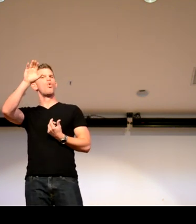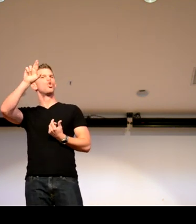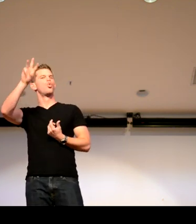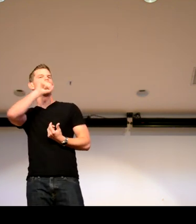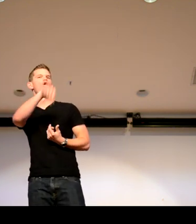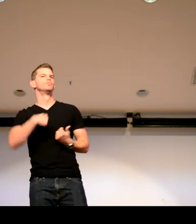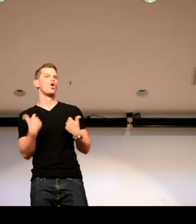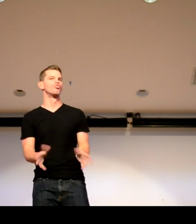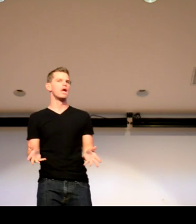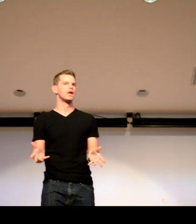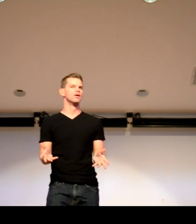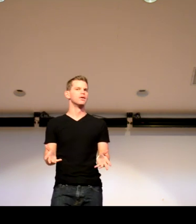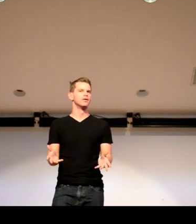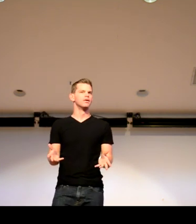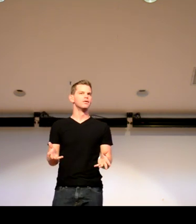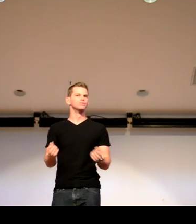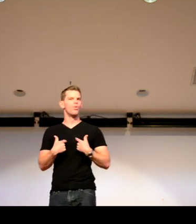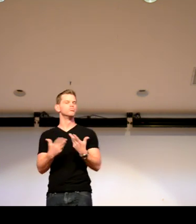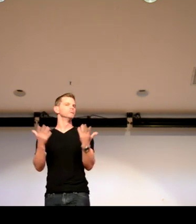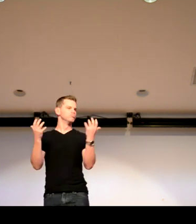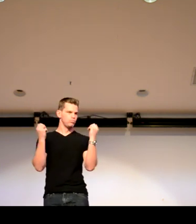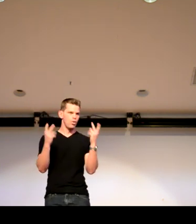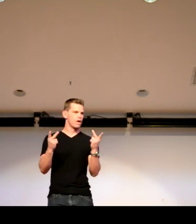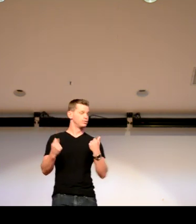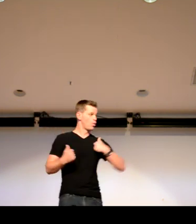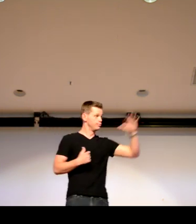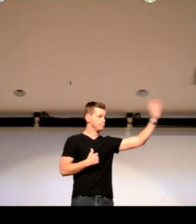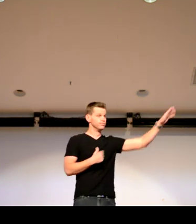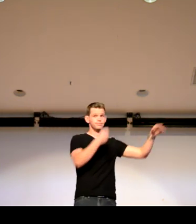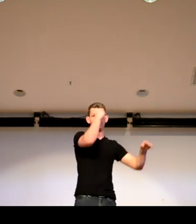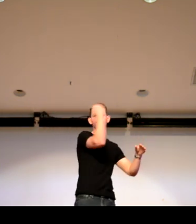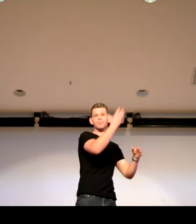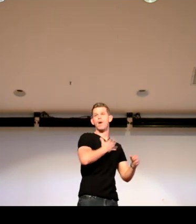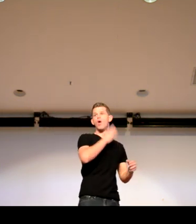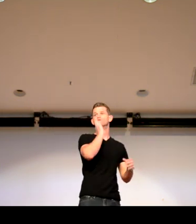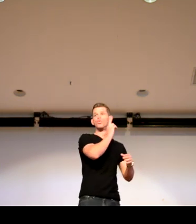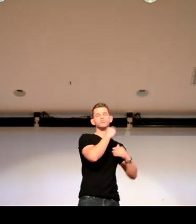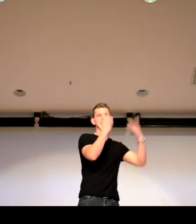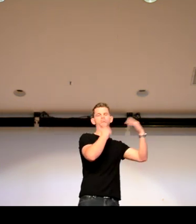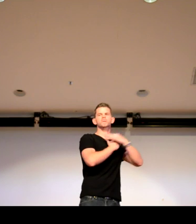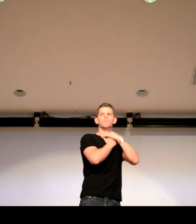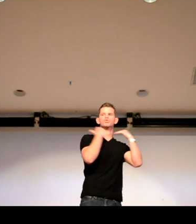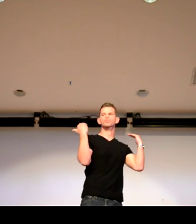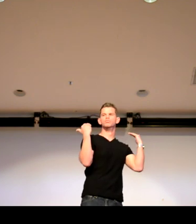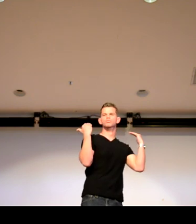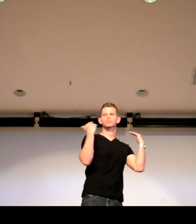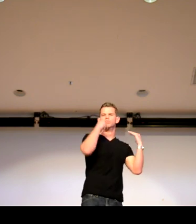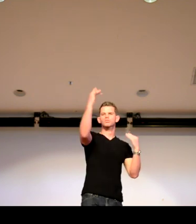And they said the Switched at Birth crew loved me. That's what my mom asked me if I was a part of that. And so I told the restaurant